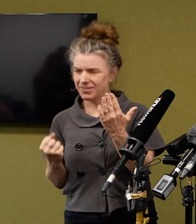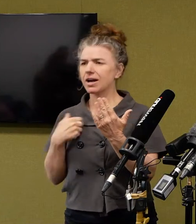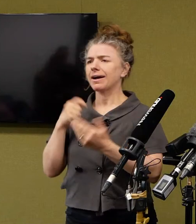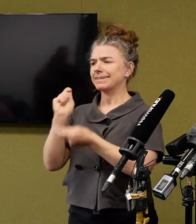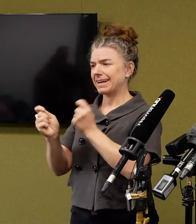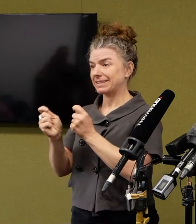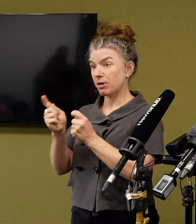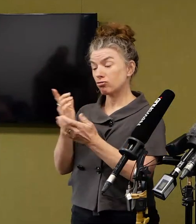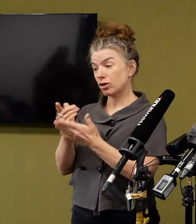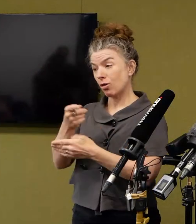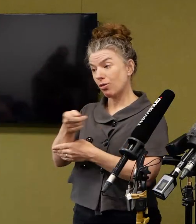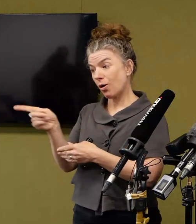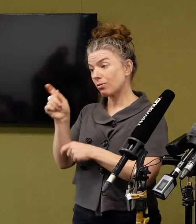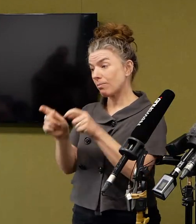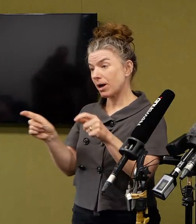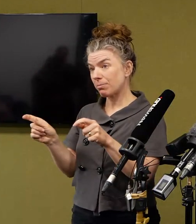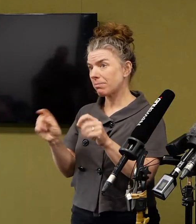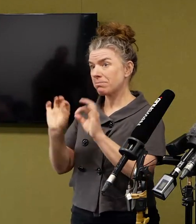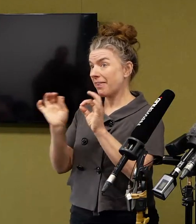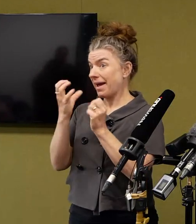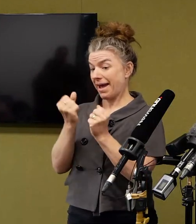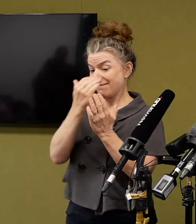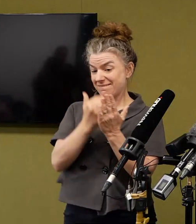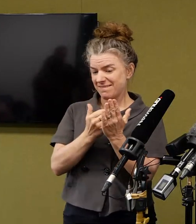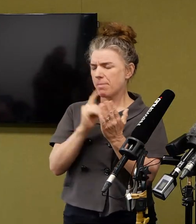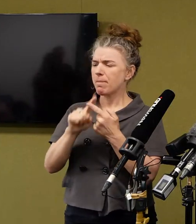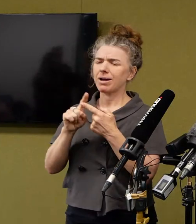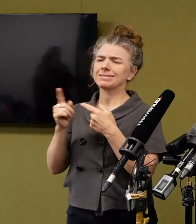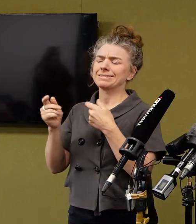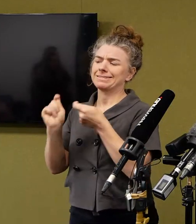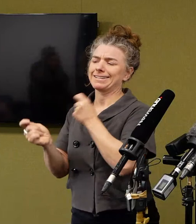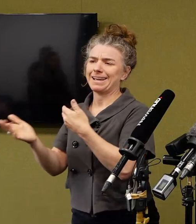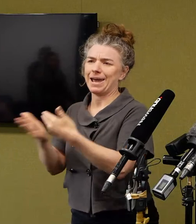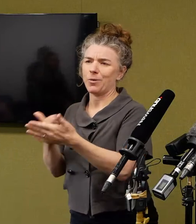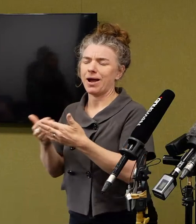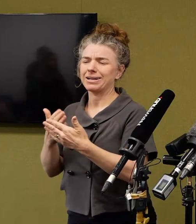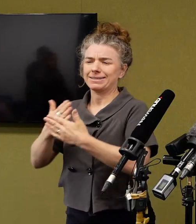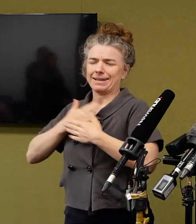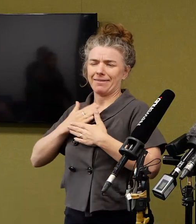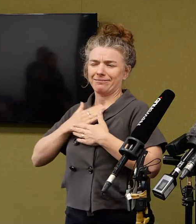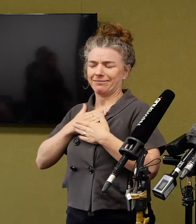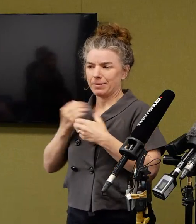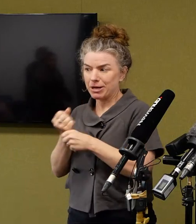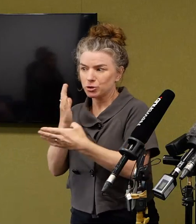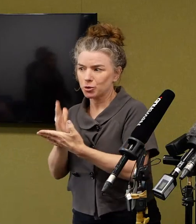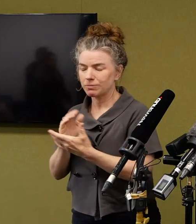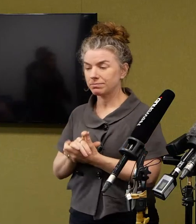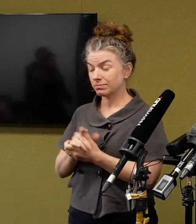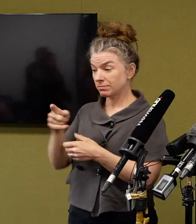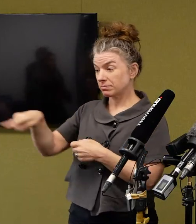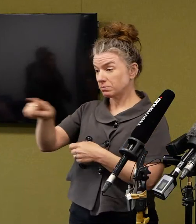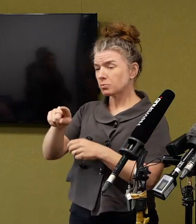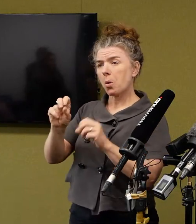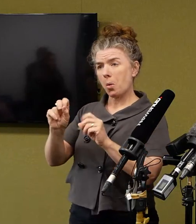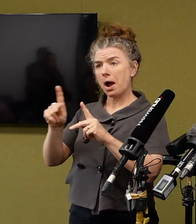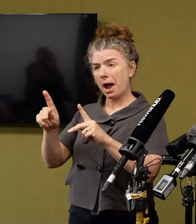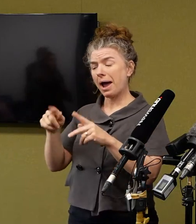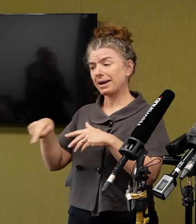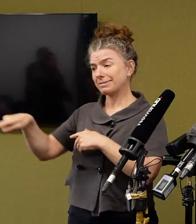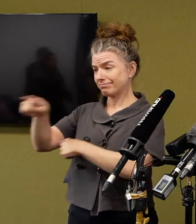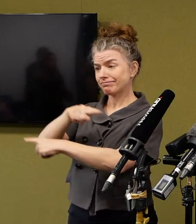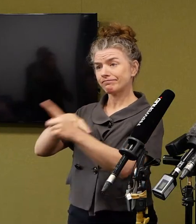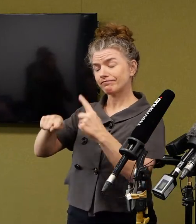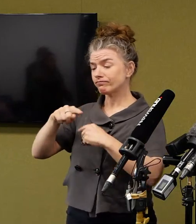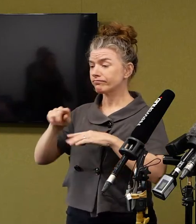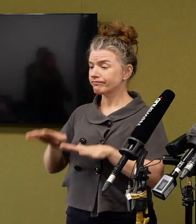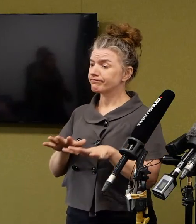who are at the centre. And I'm pleased to say that overall, I think people have settled in well. Clearly, there are restrictions on